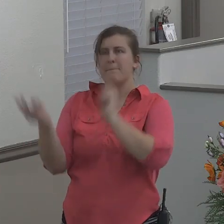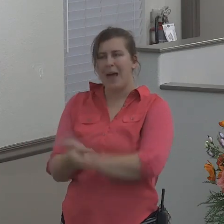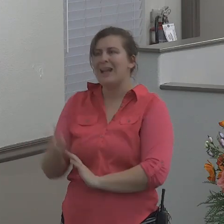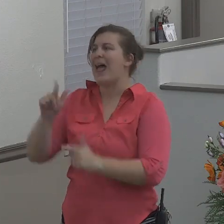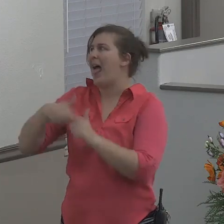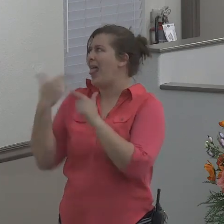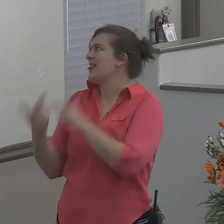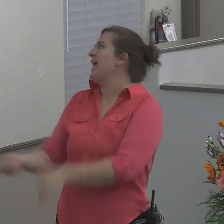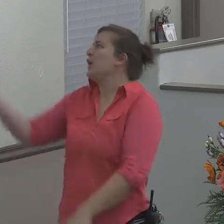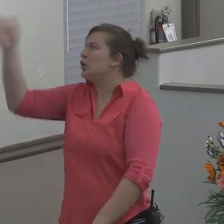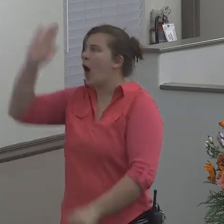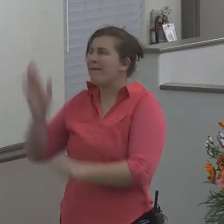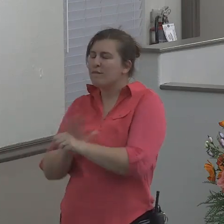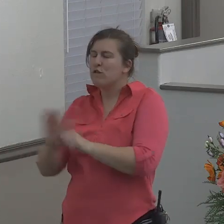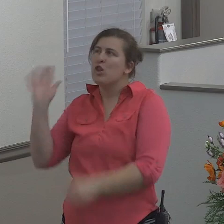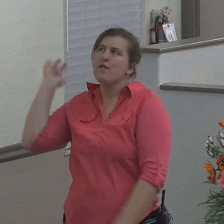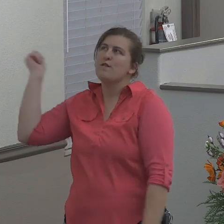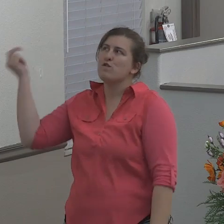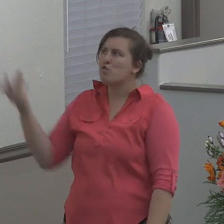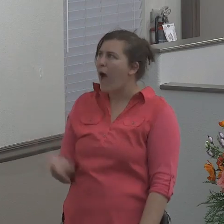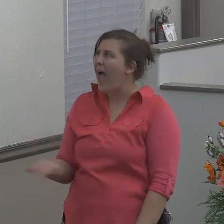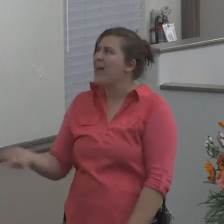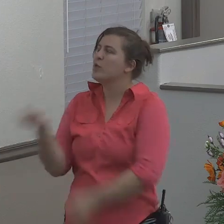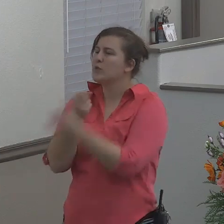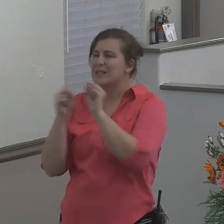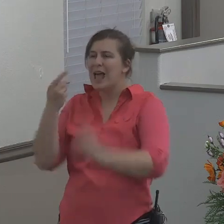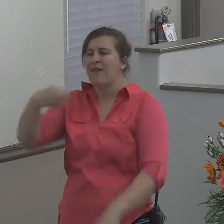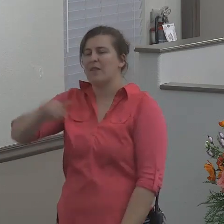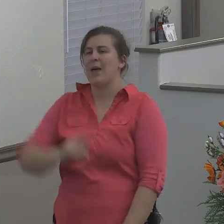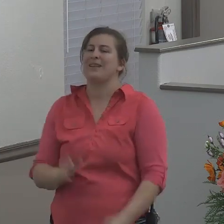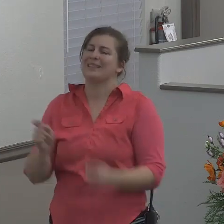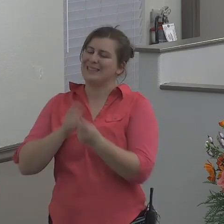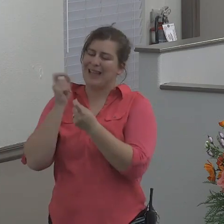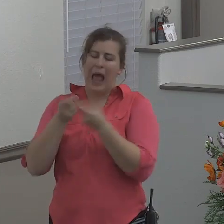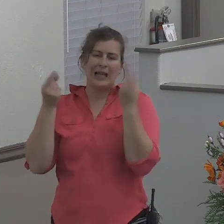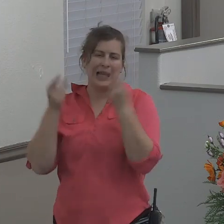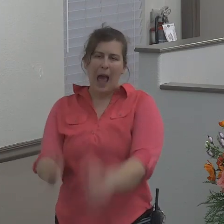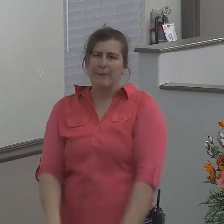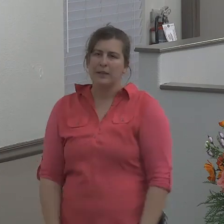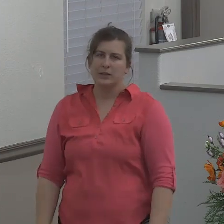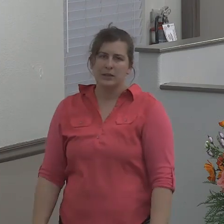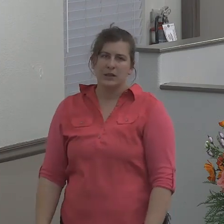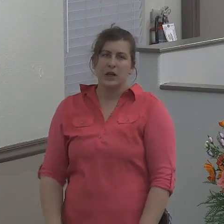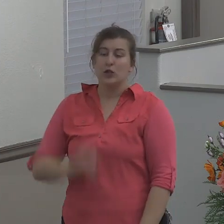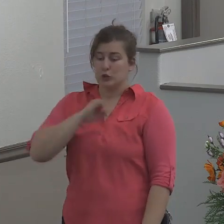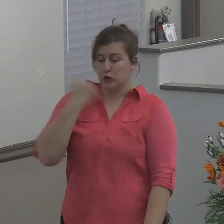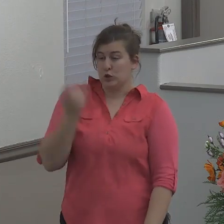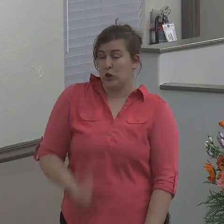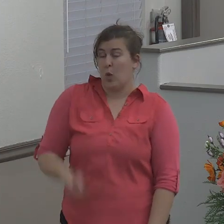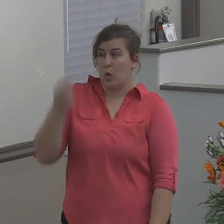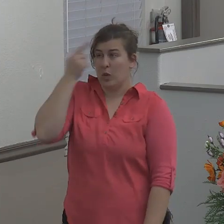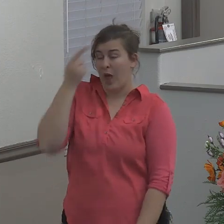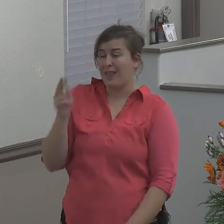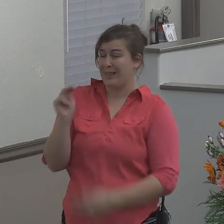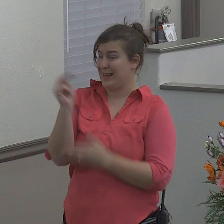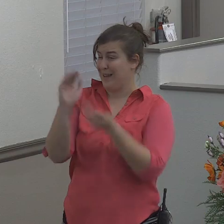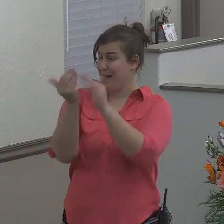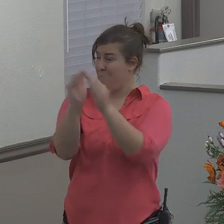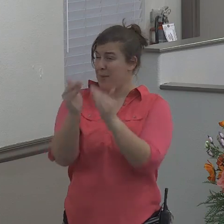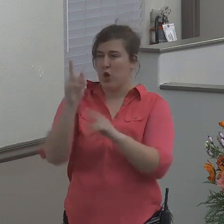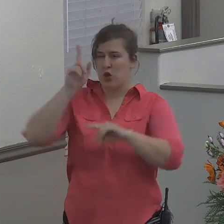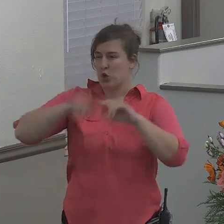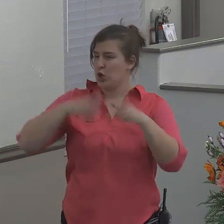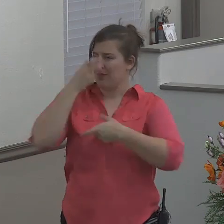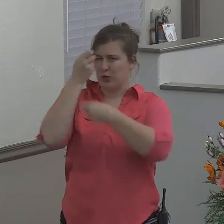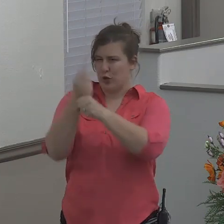graciously save them which is exactly what happened Jonah thought the Ninevites couldn't be trusted he